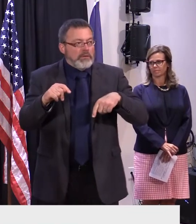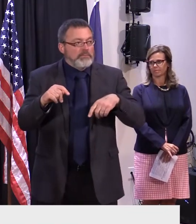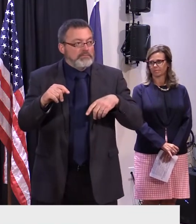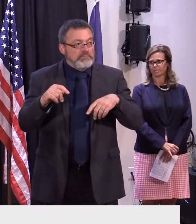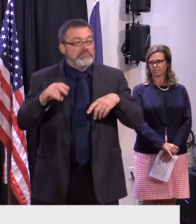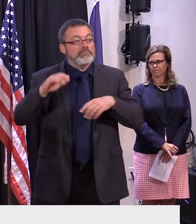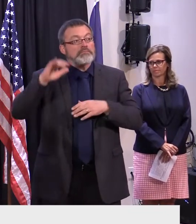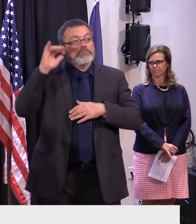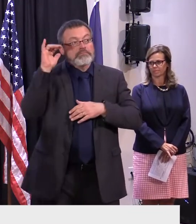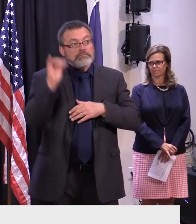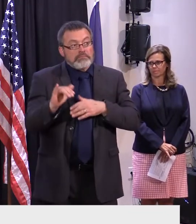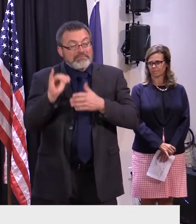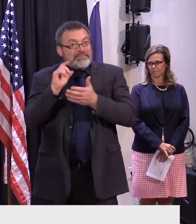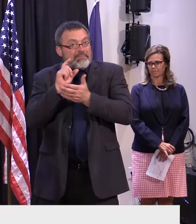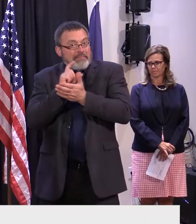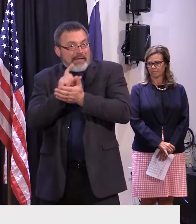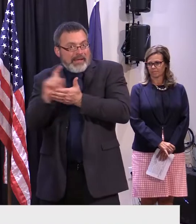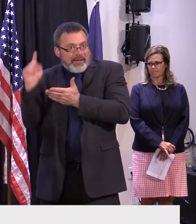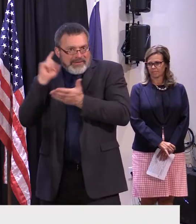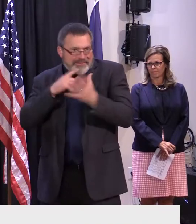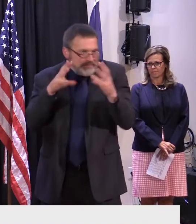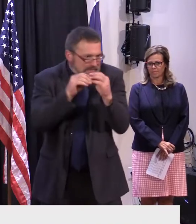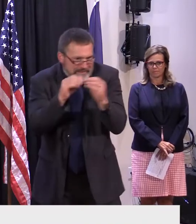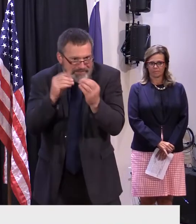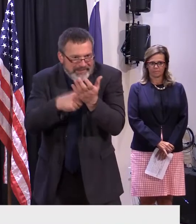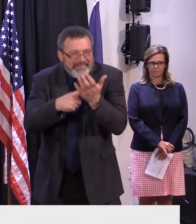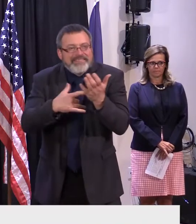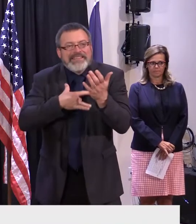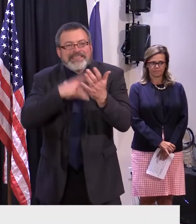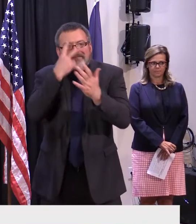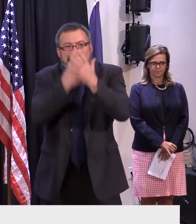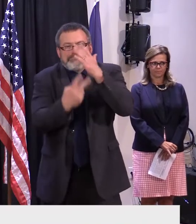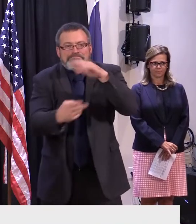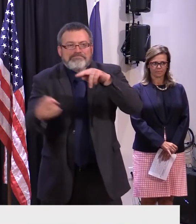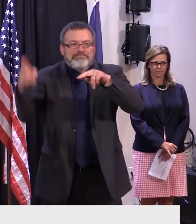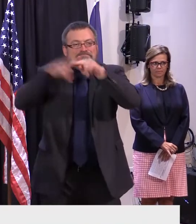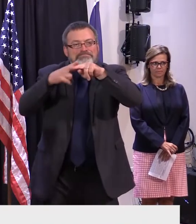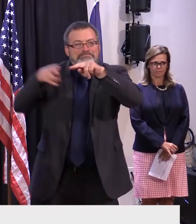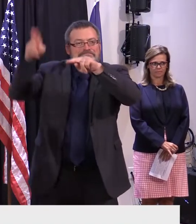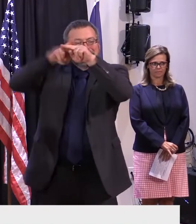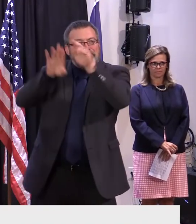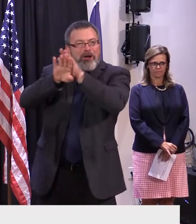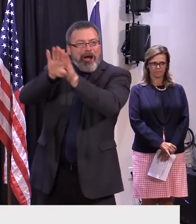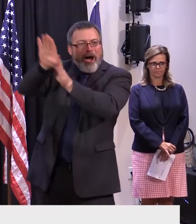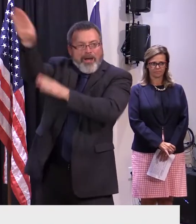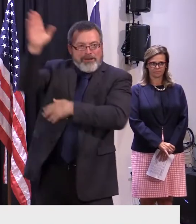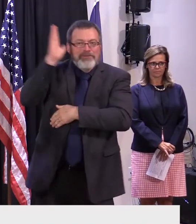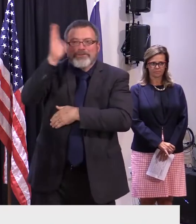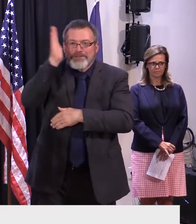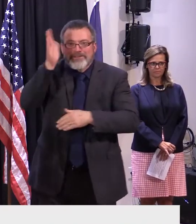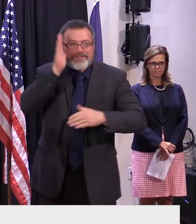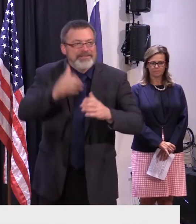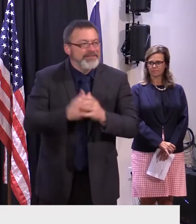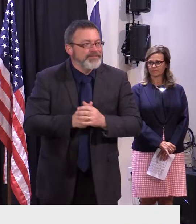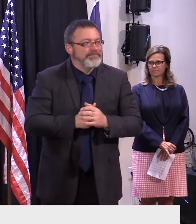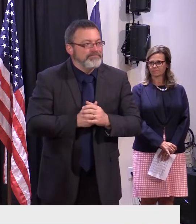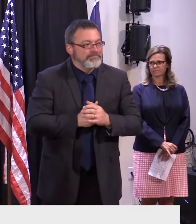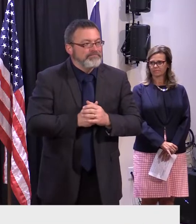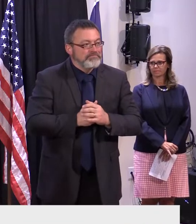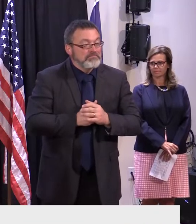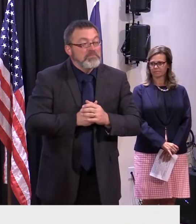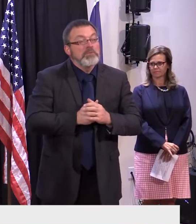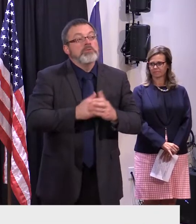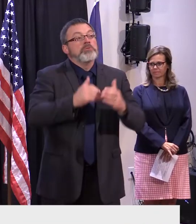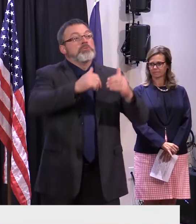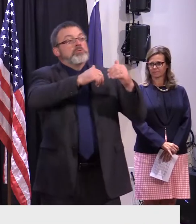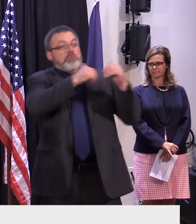numbers in the future. We also discussed other opportunities where we can work together, like combating climate